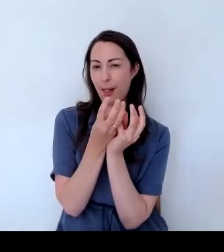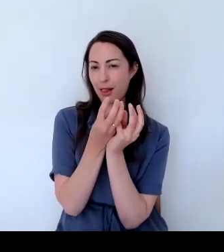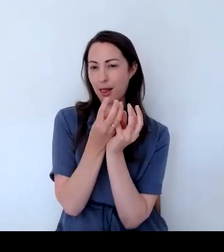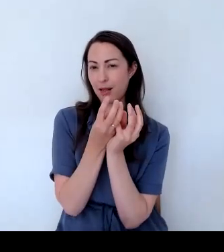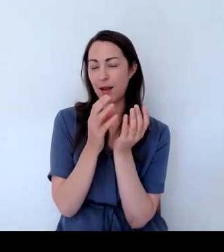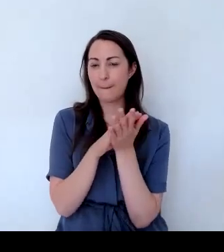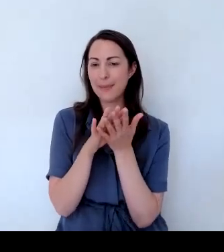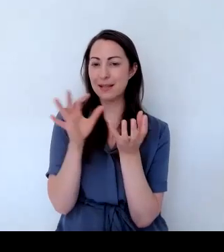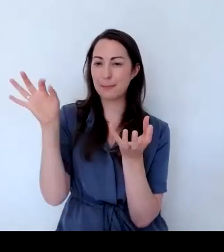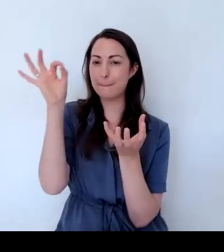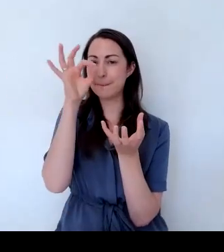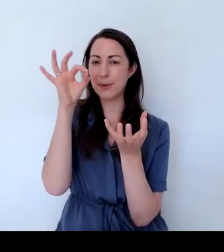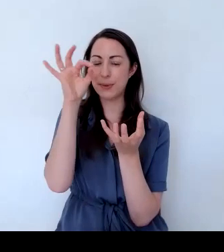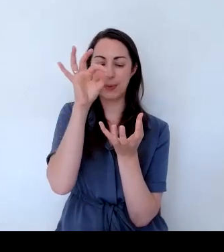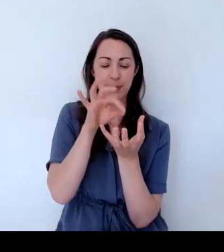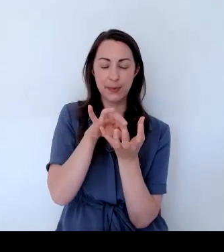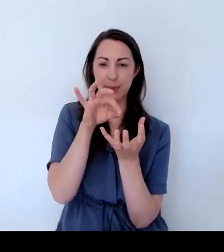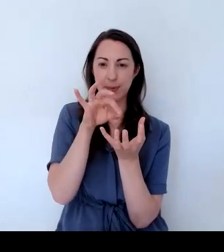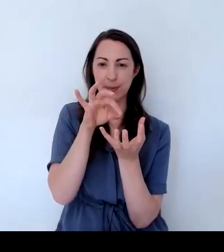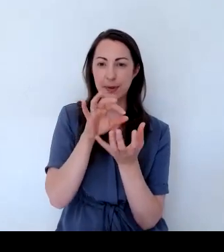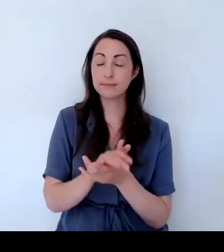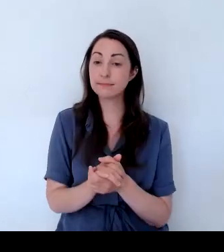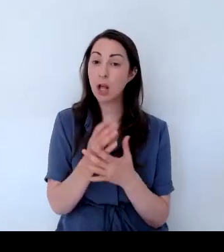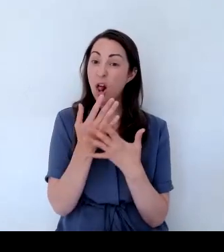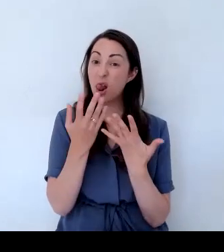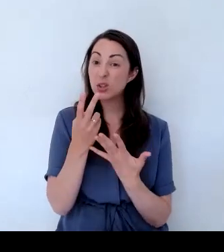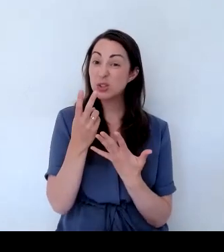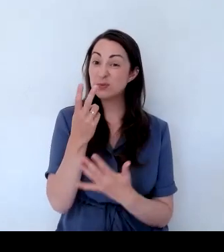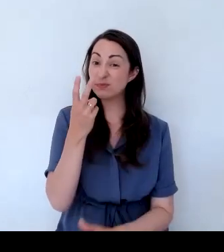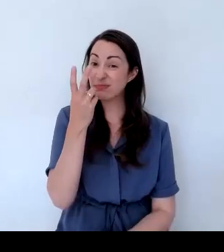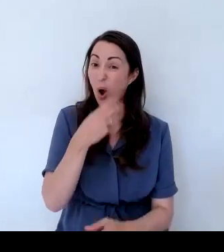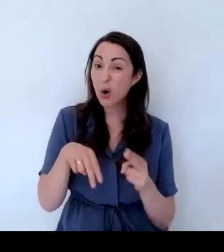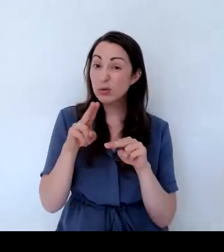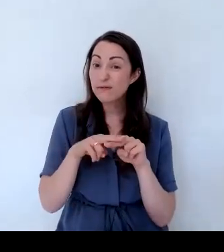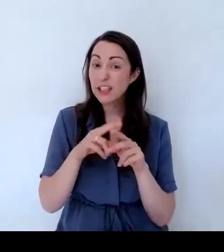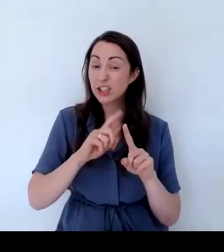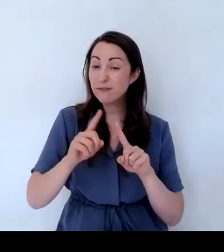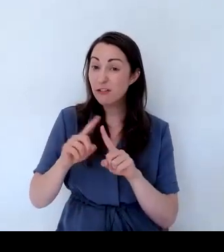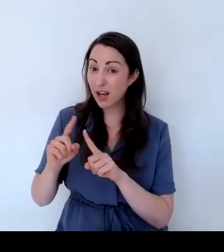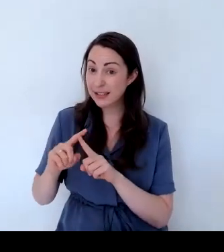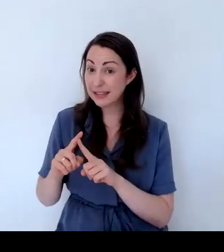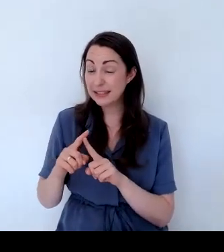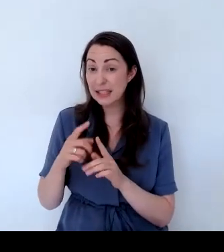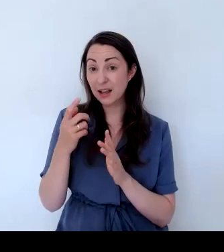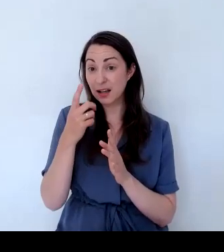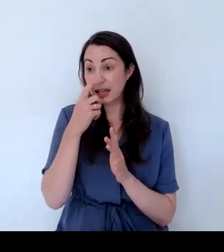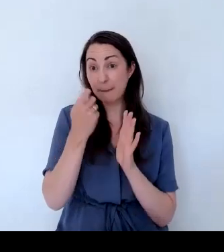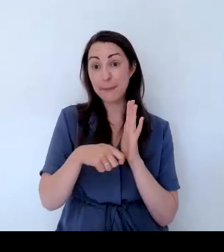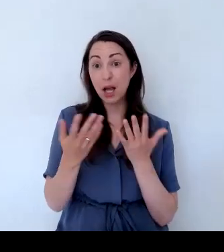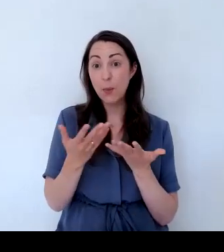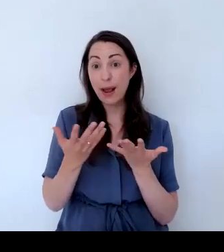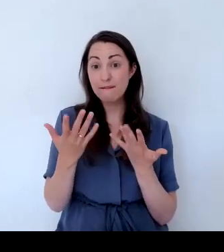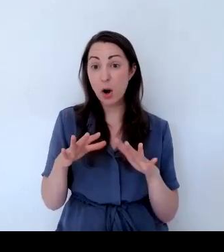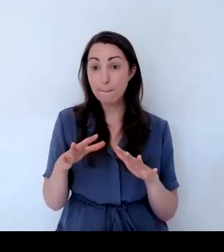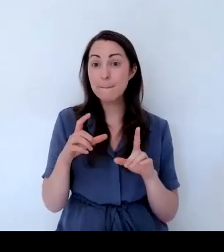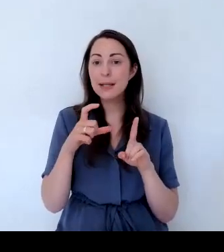And a lot of the old fashioned varieties, David Austin roses supply, you could have them up on their website. That's where